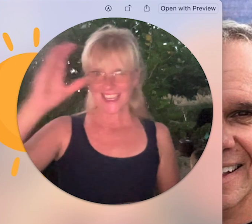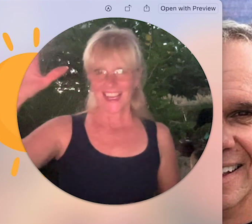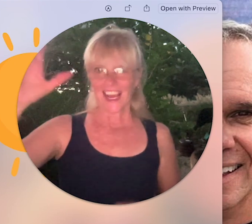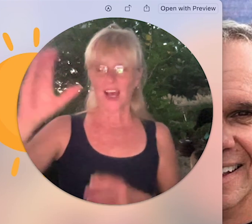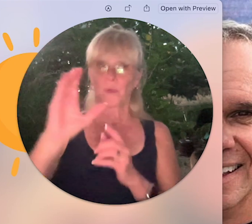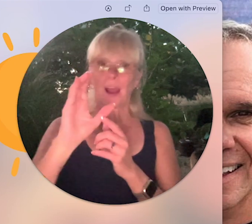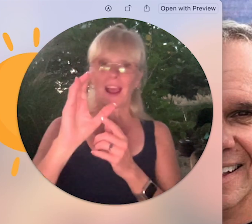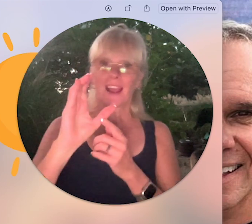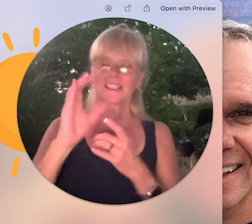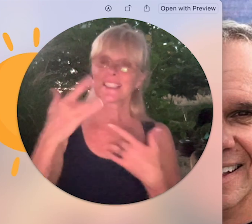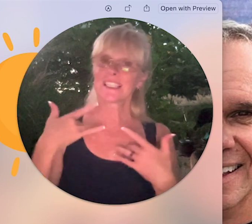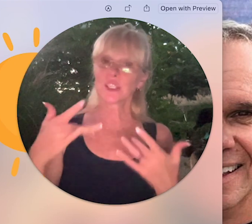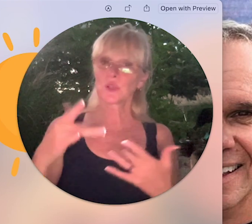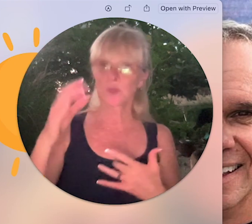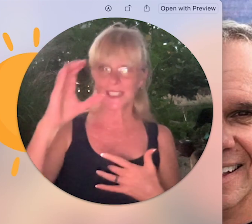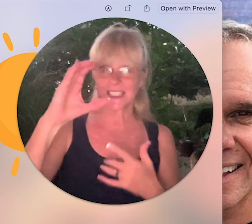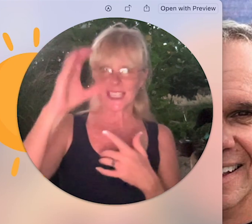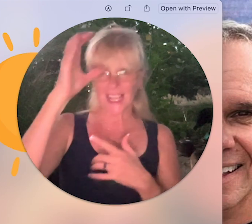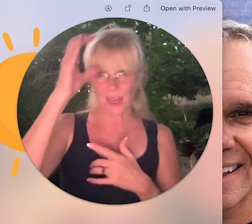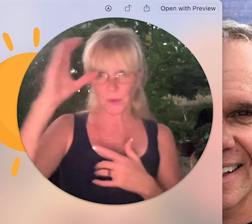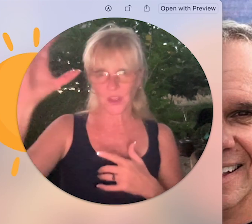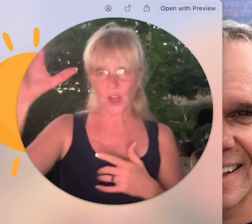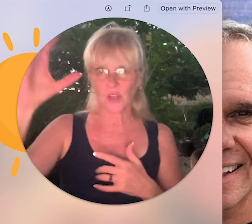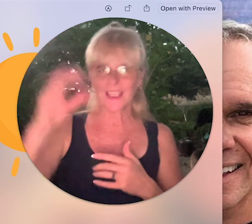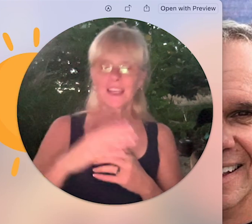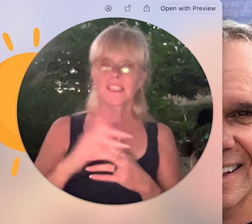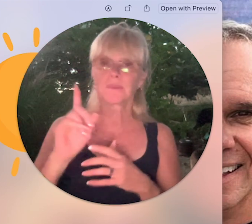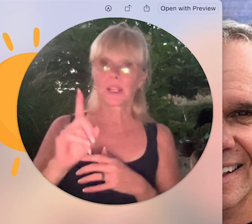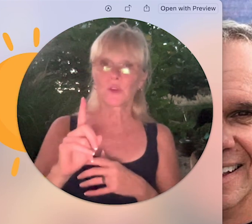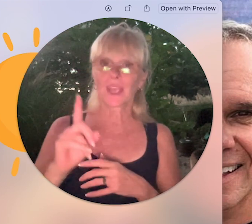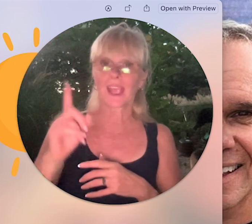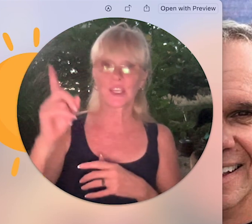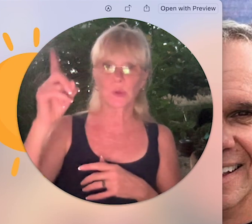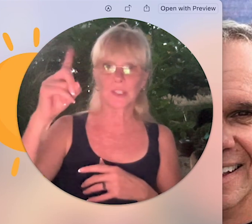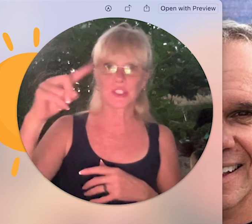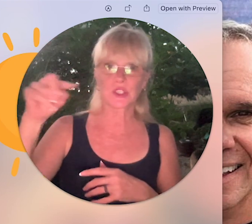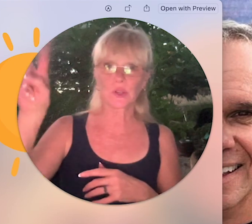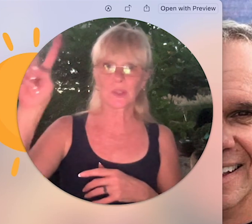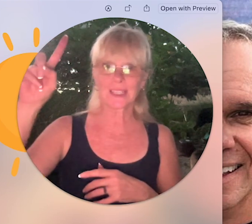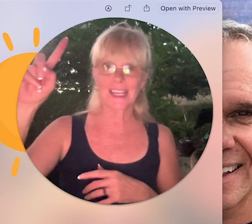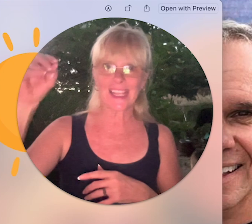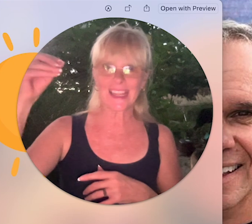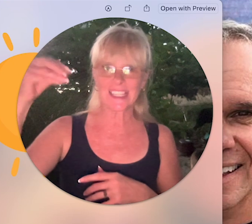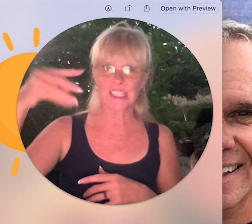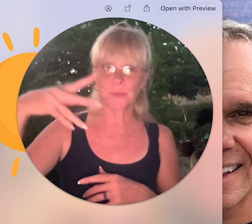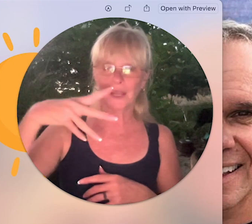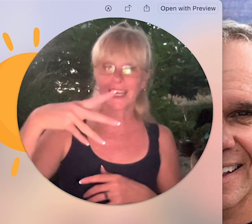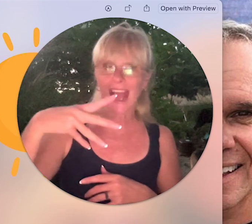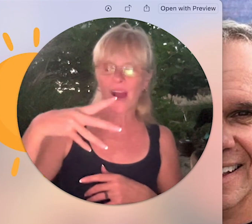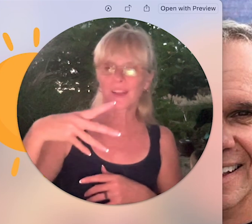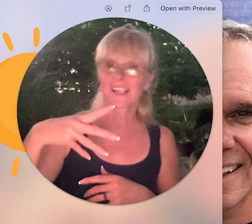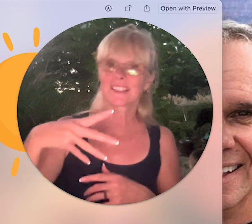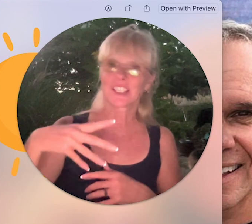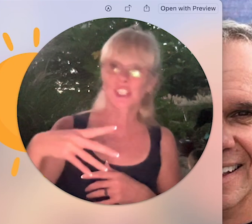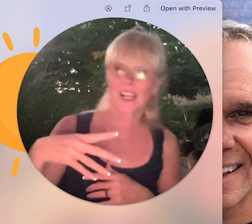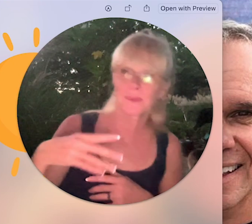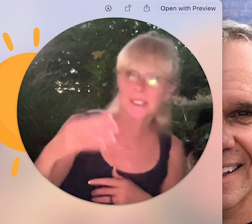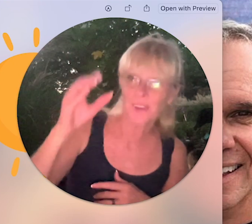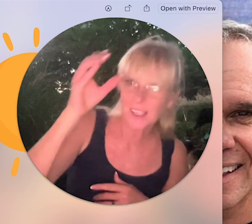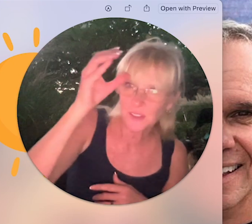sun I tend to use the sea ham with younger kids but you can do a circle and then spread it out like sunshine let me see if I can do